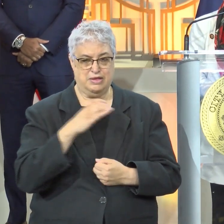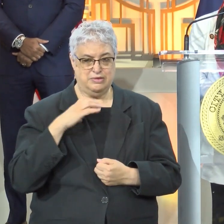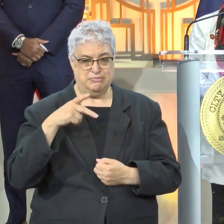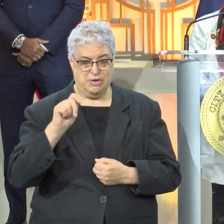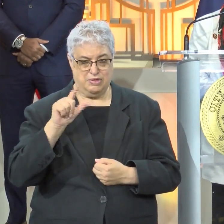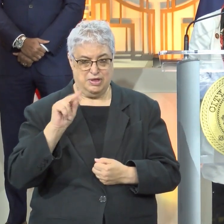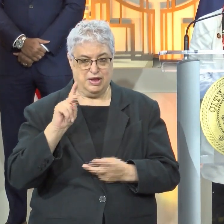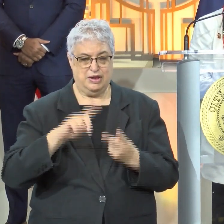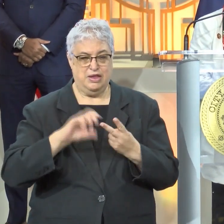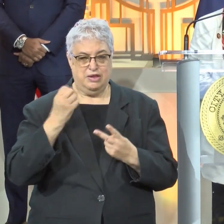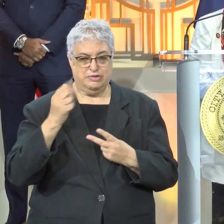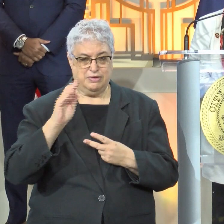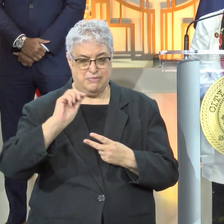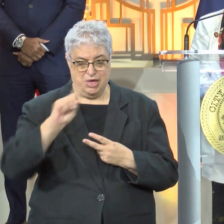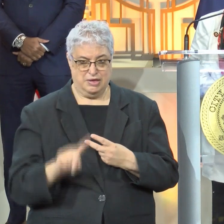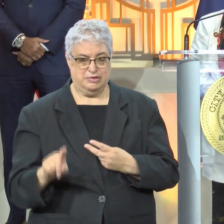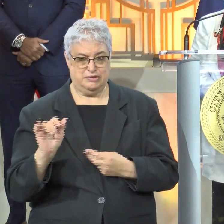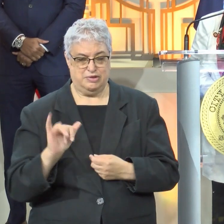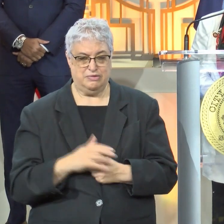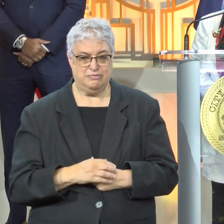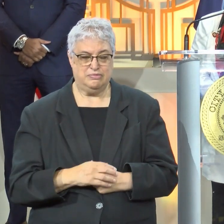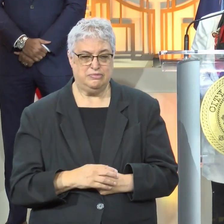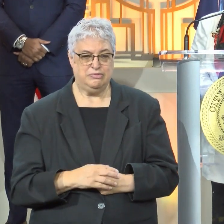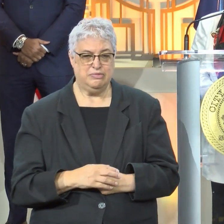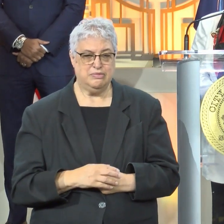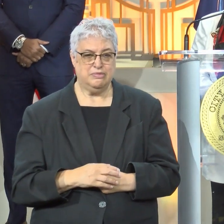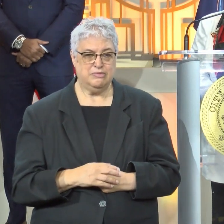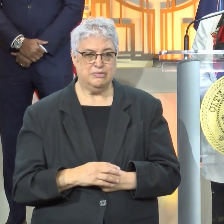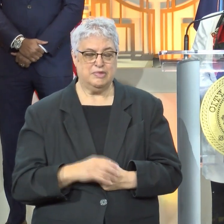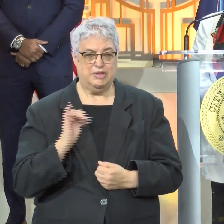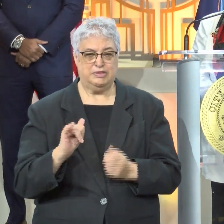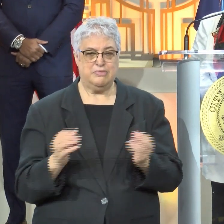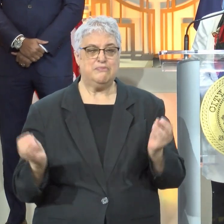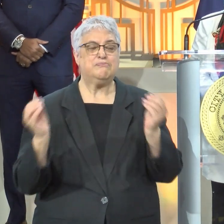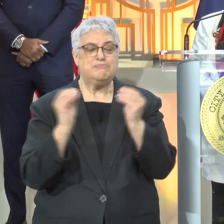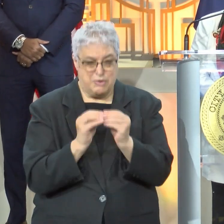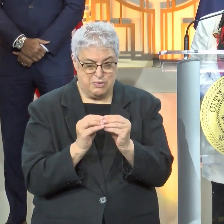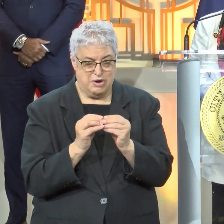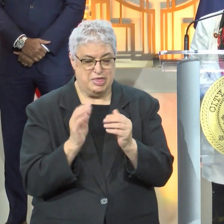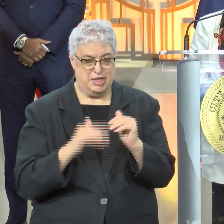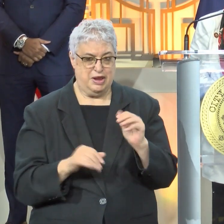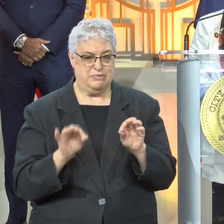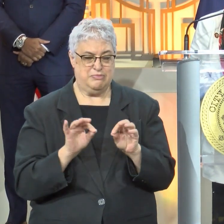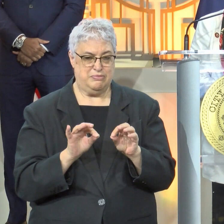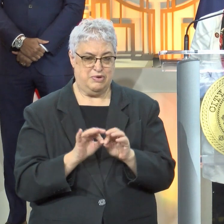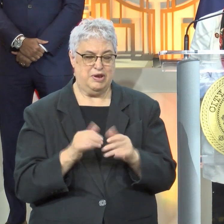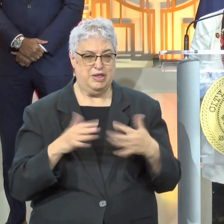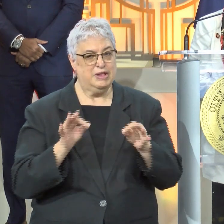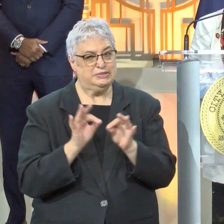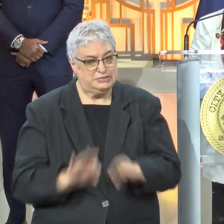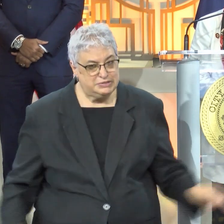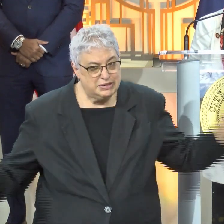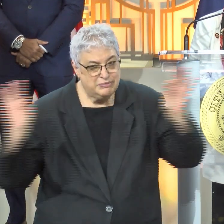Shabazz, thank you so very much. This is more than important. It is significant. There are